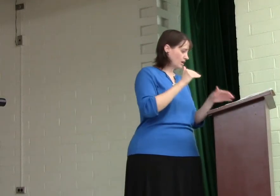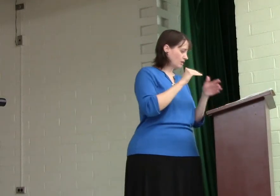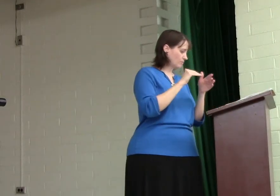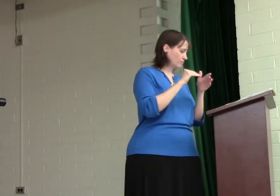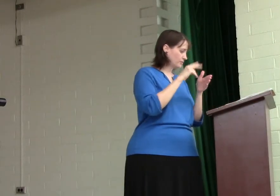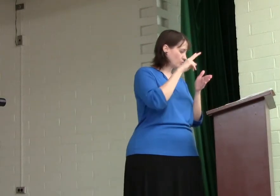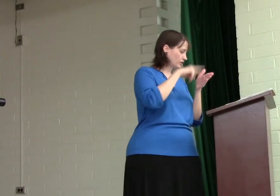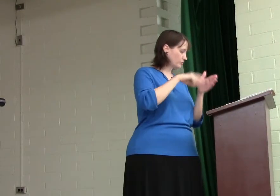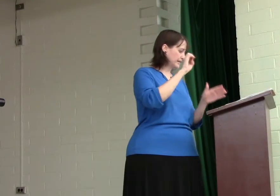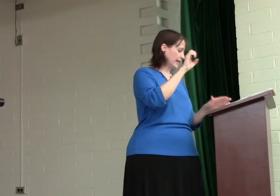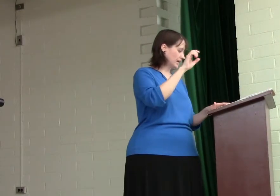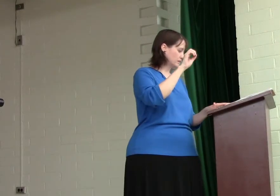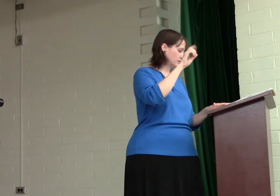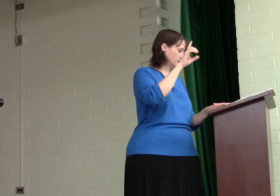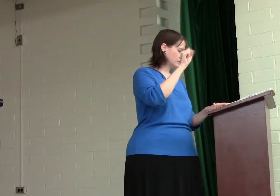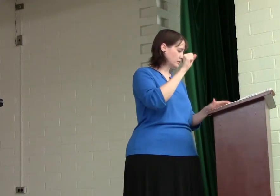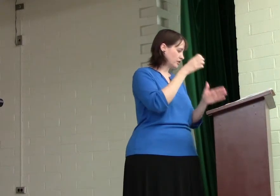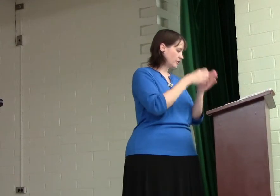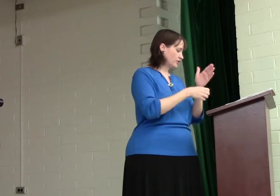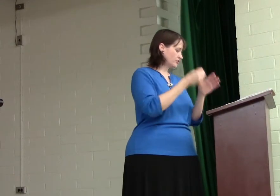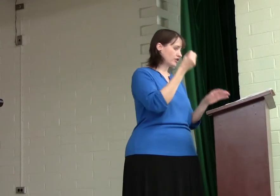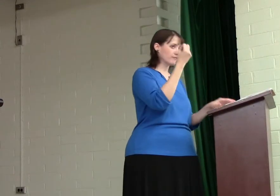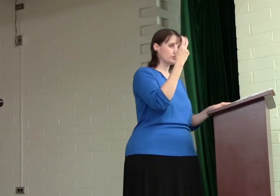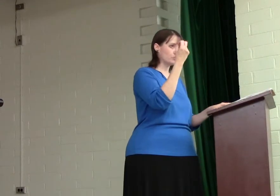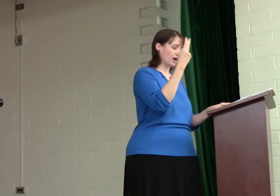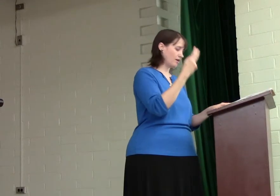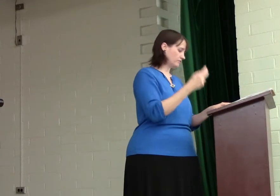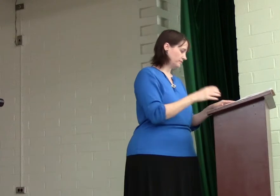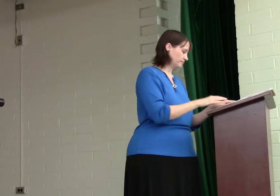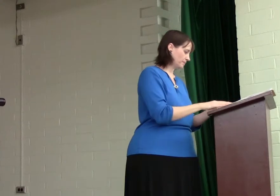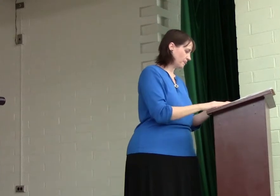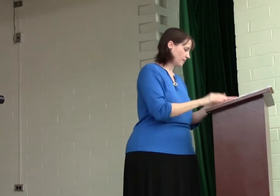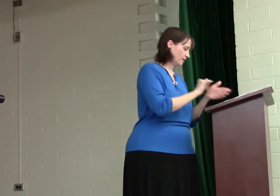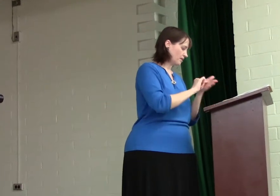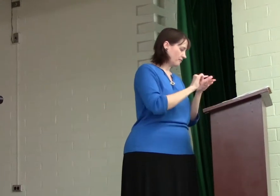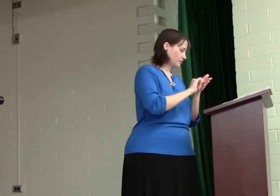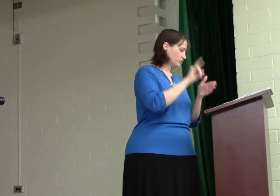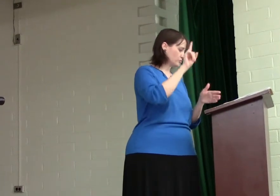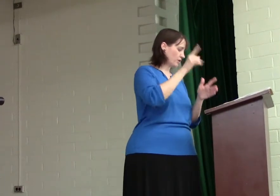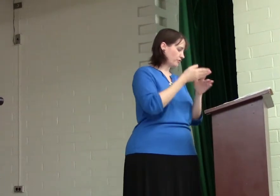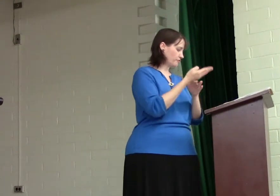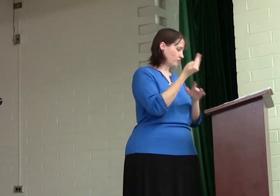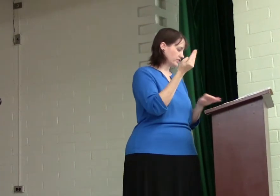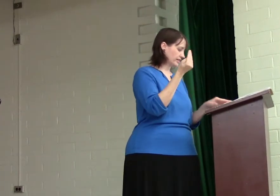So, we're going to read in Exodus, chapter 12, verses 1 through 14.